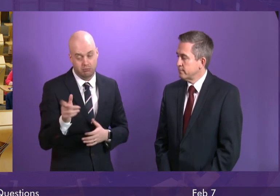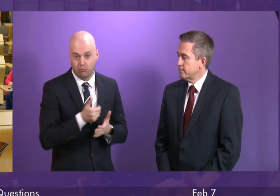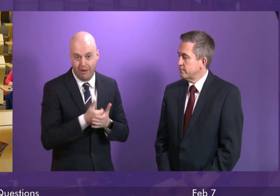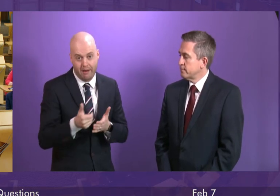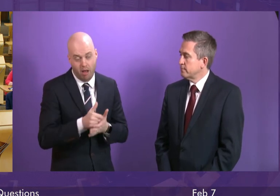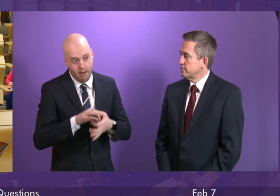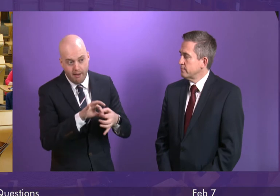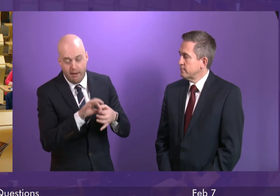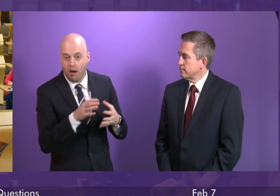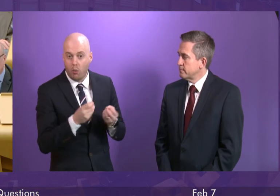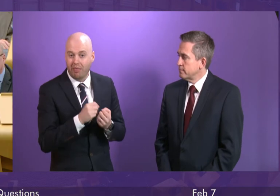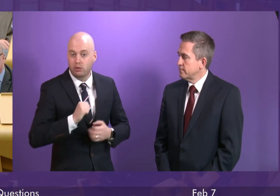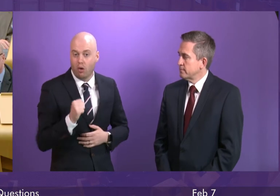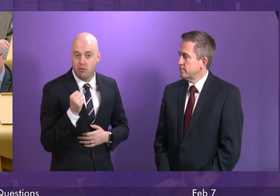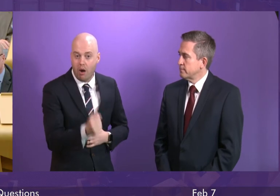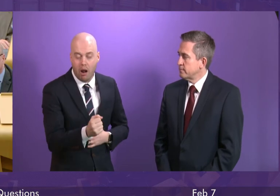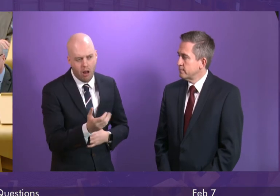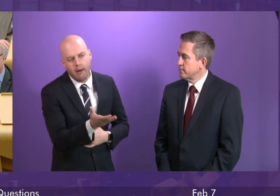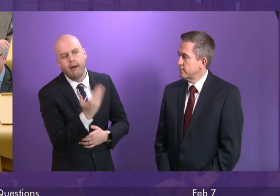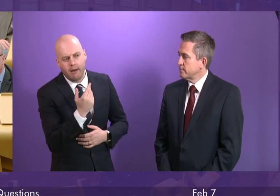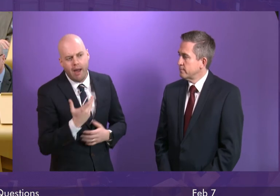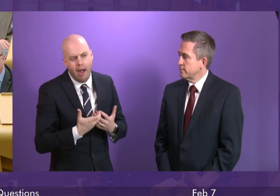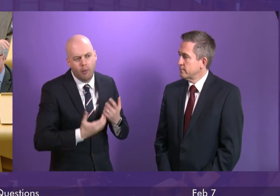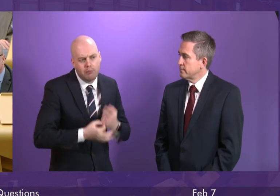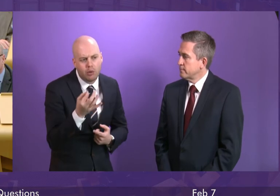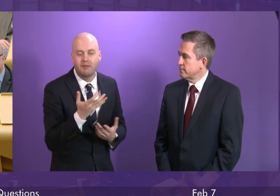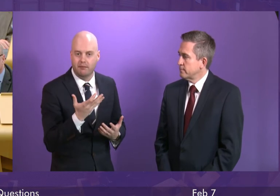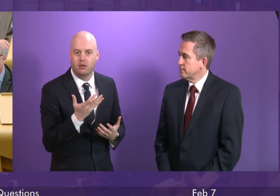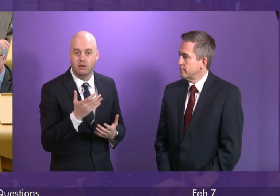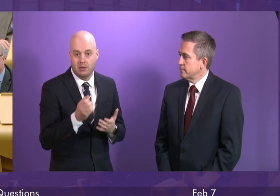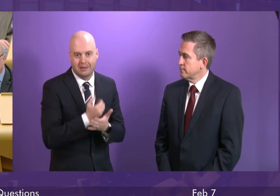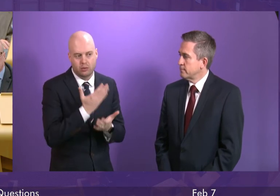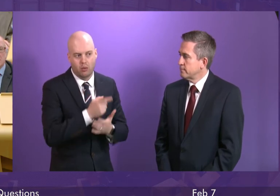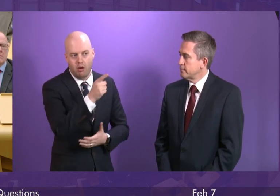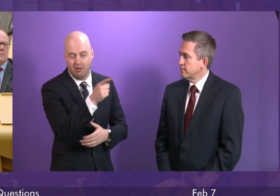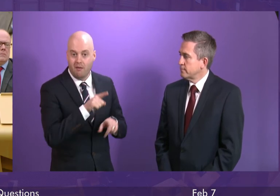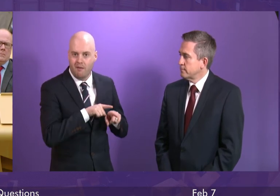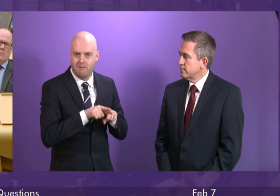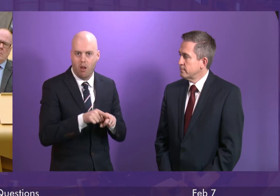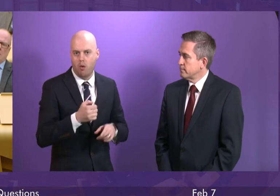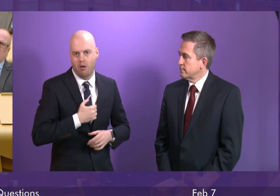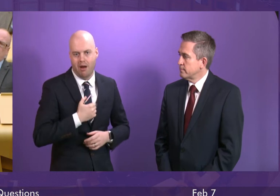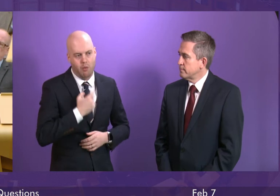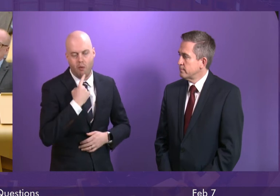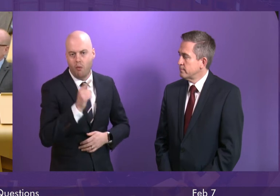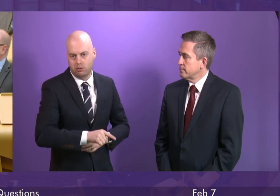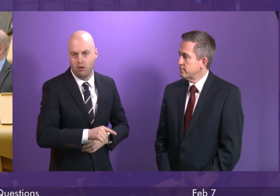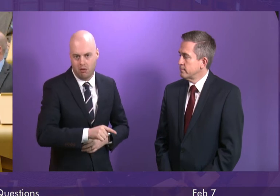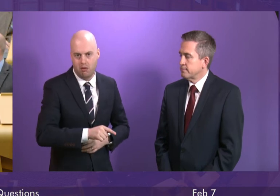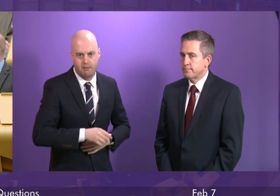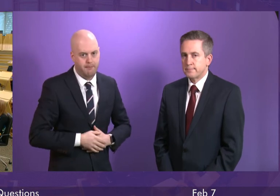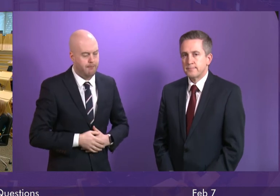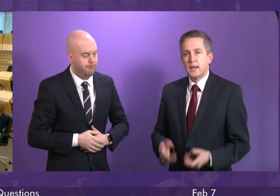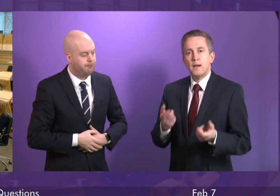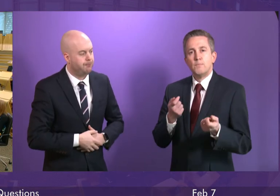improve that performance and to require them to comply with the remedial order that the Government has applied to Scot